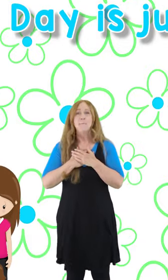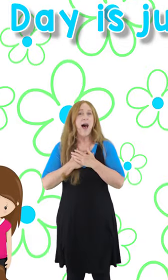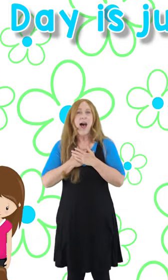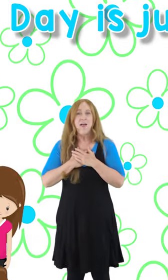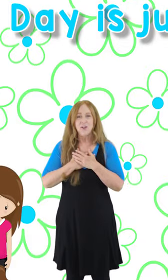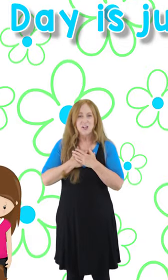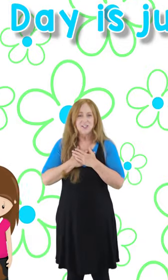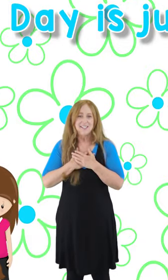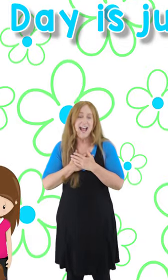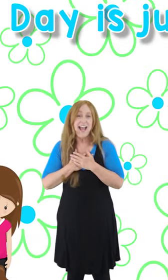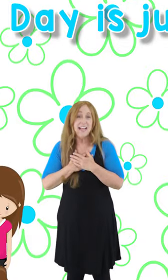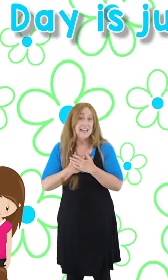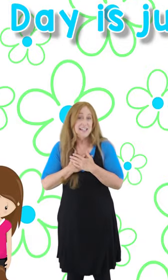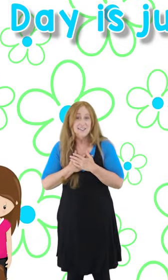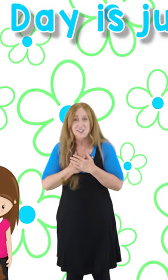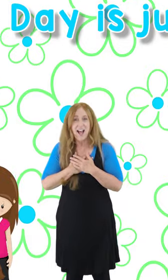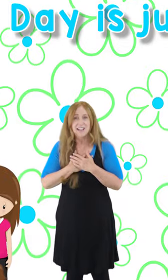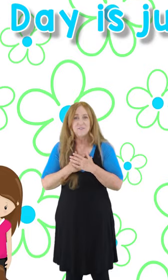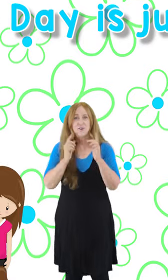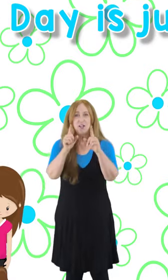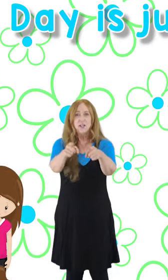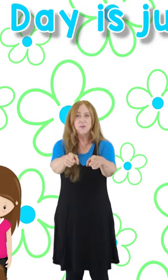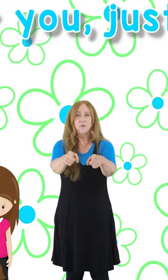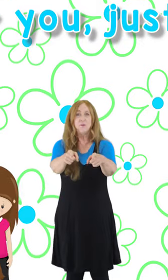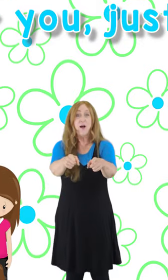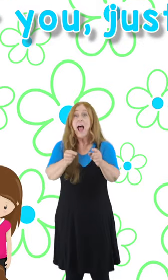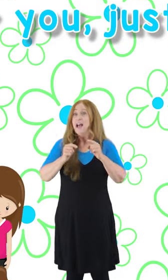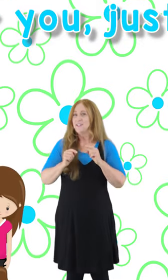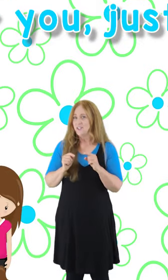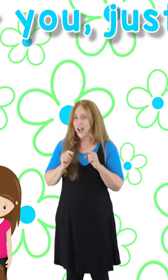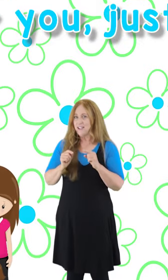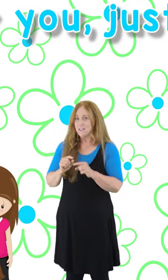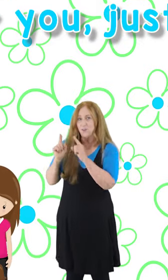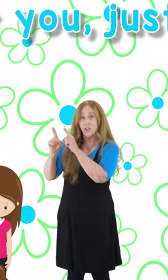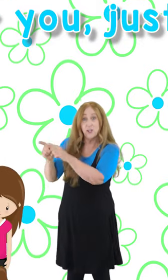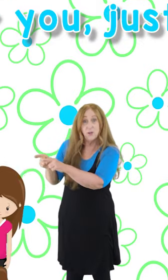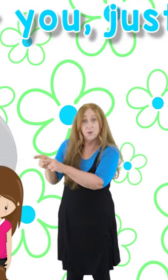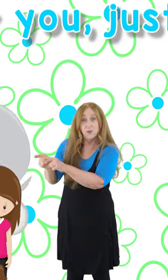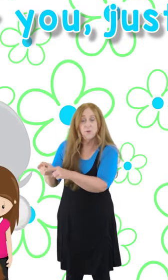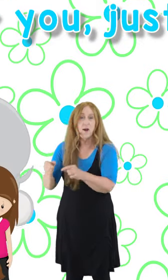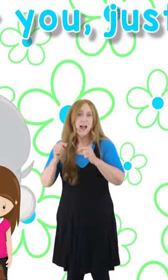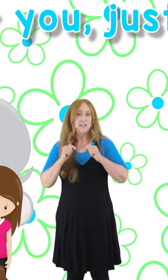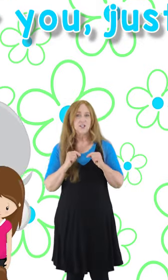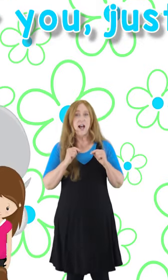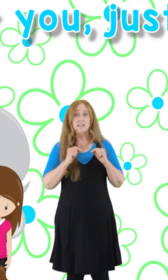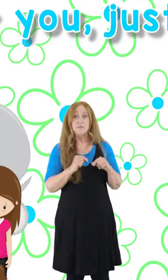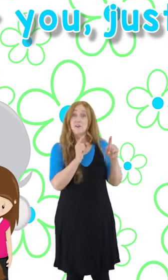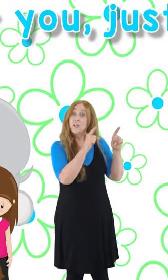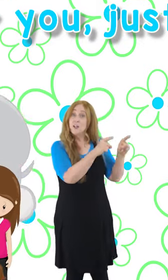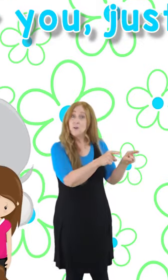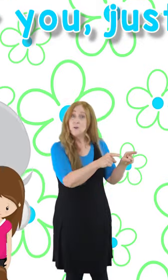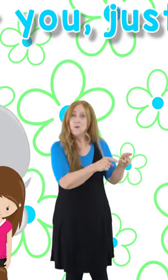Mother's Day is just for you, just for you, just for you.